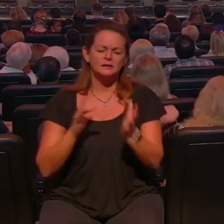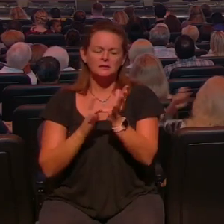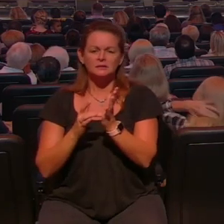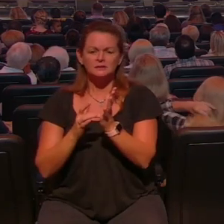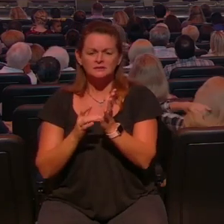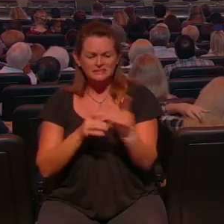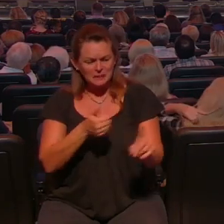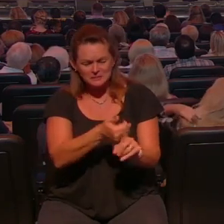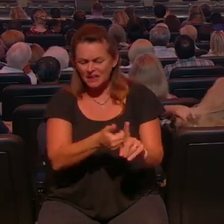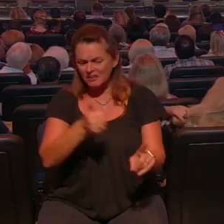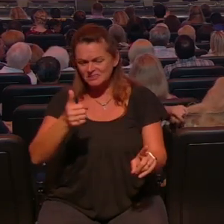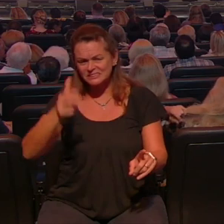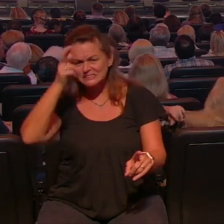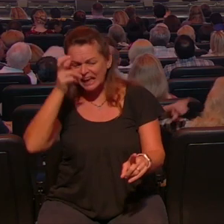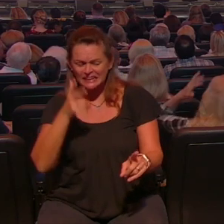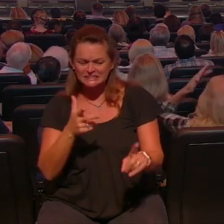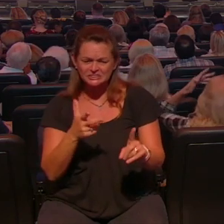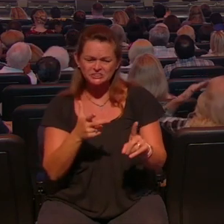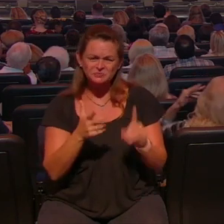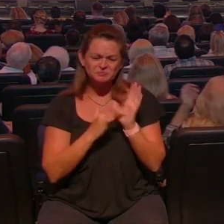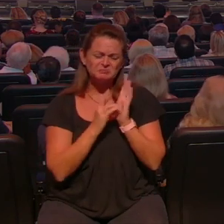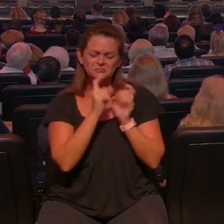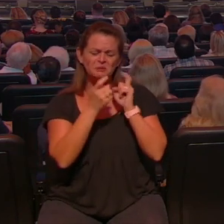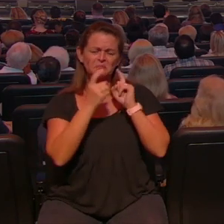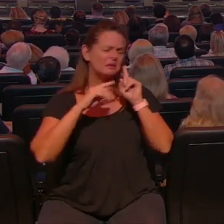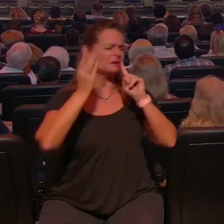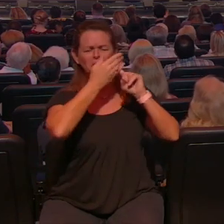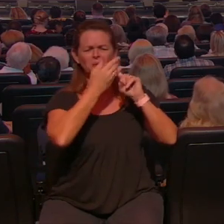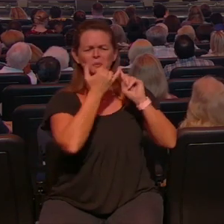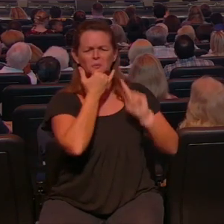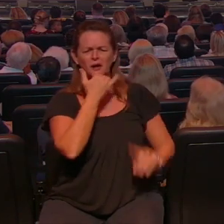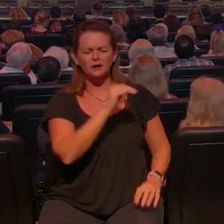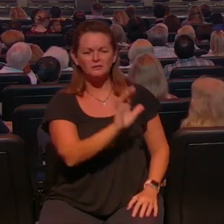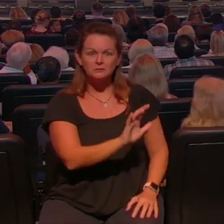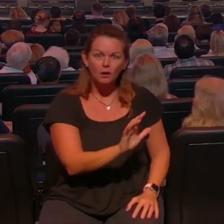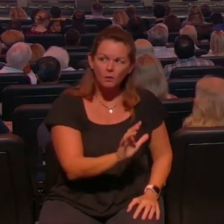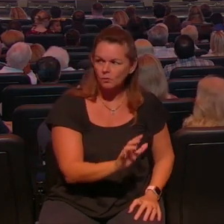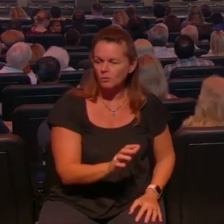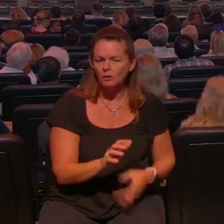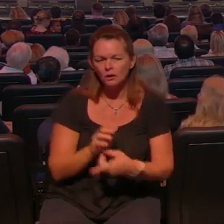be wrong to ask God to bless me it wouldn't be wrong because you can be a blessing um